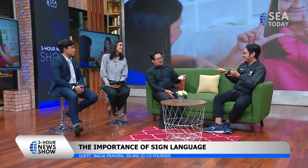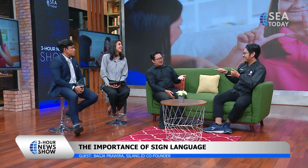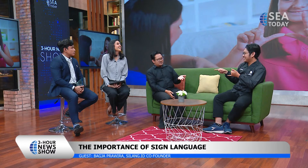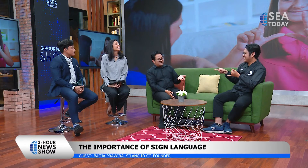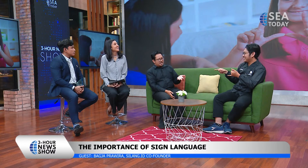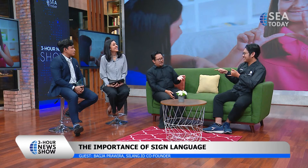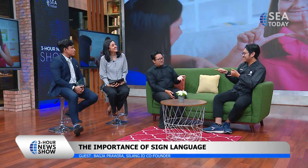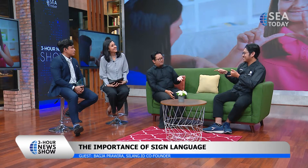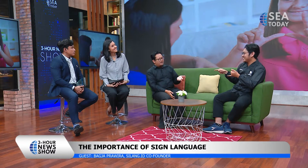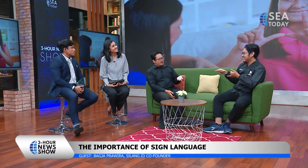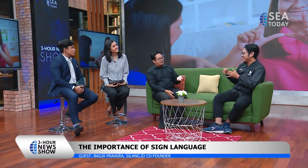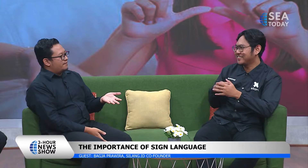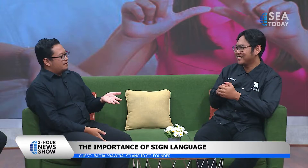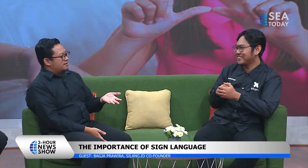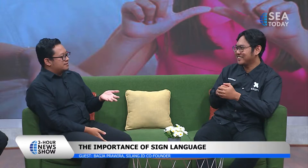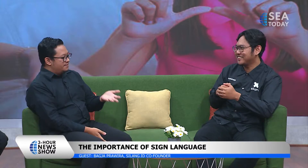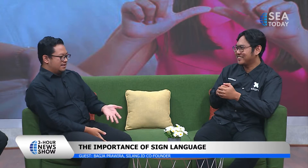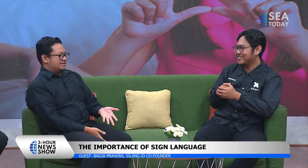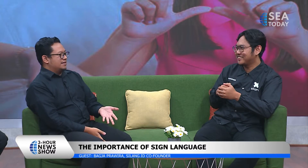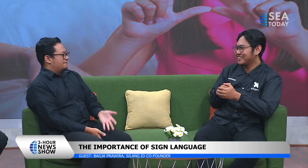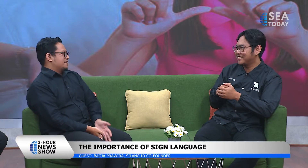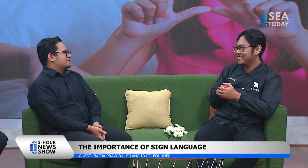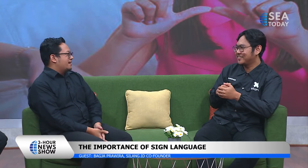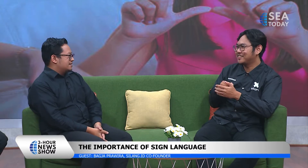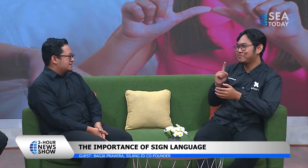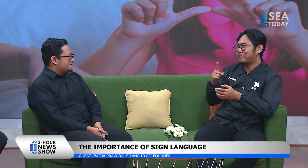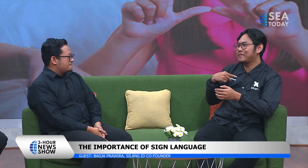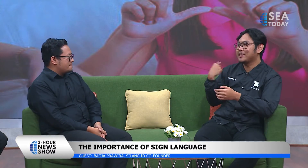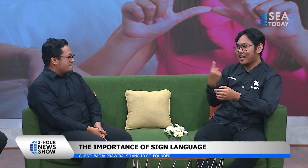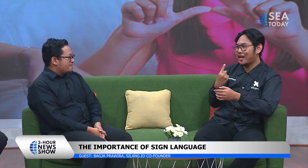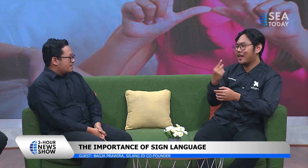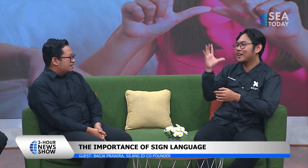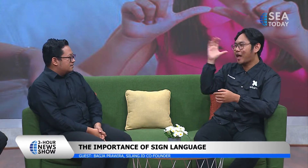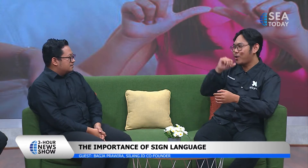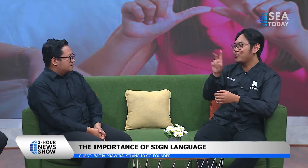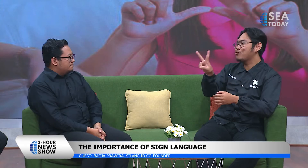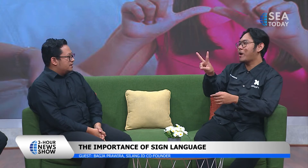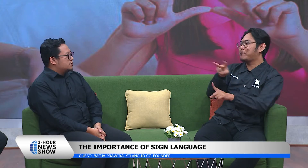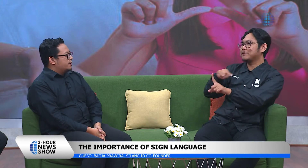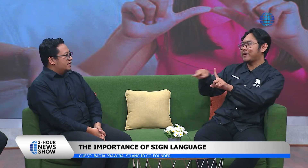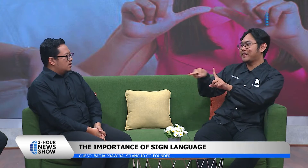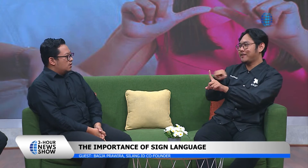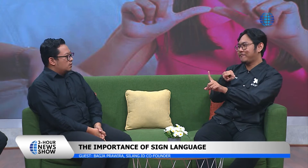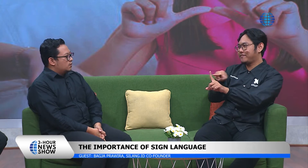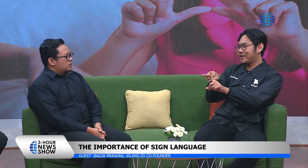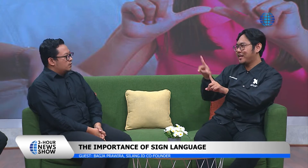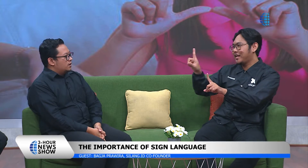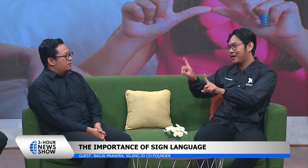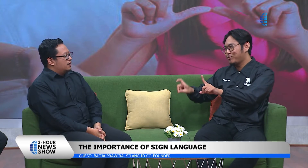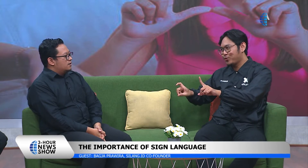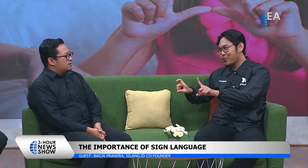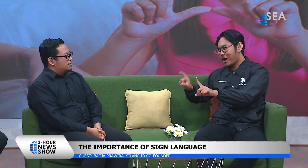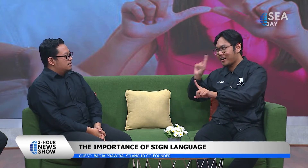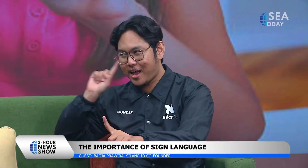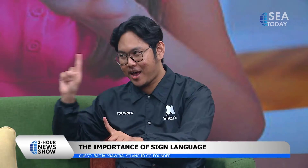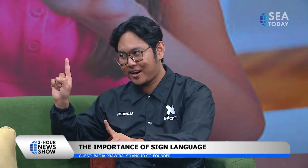silang fa apa was built in the first place because we know we know those two